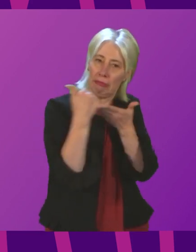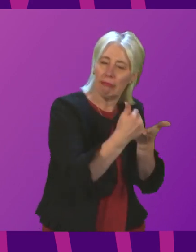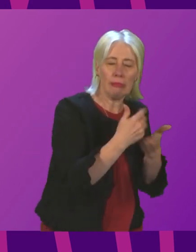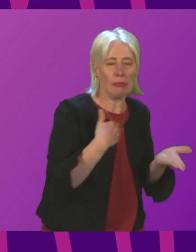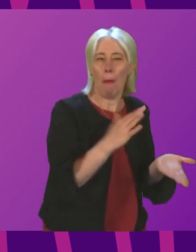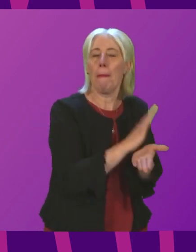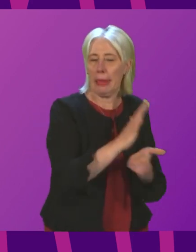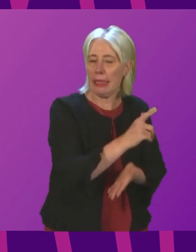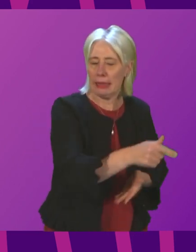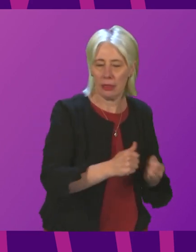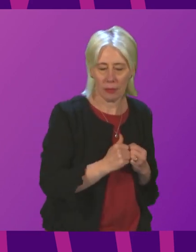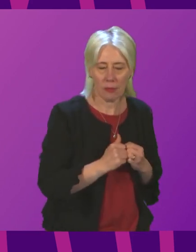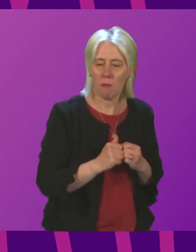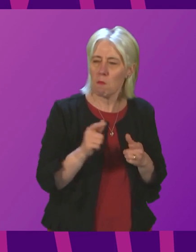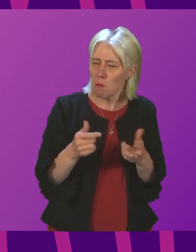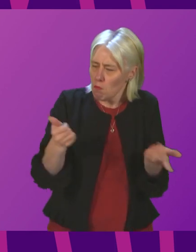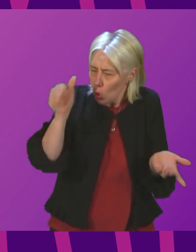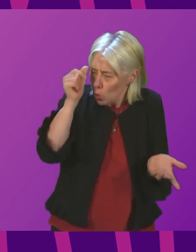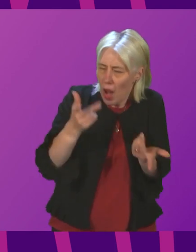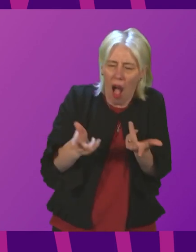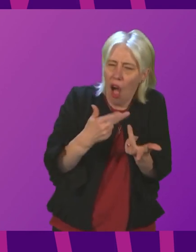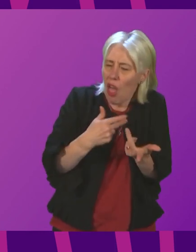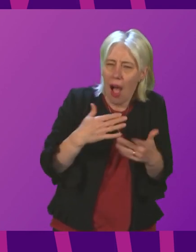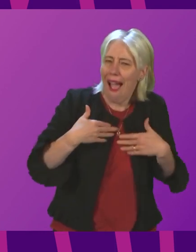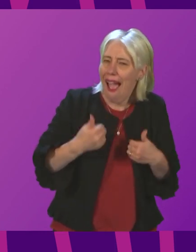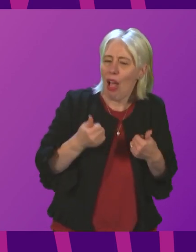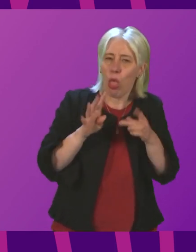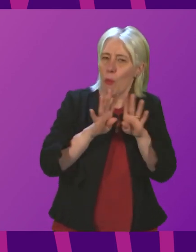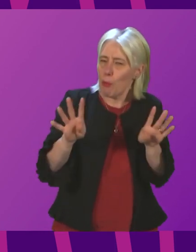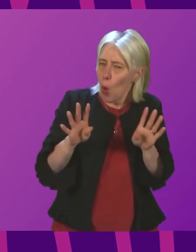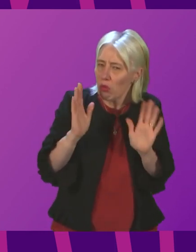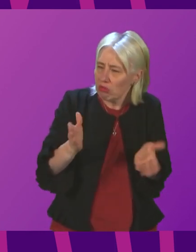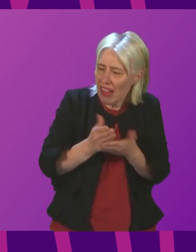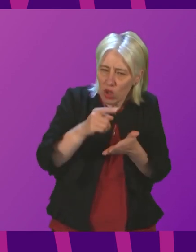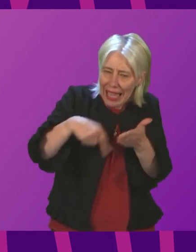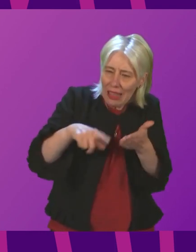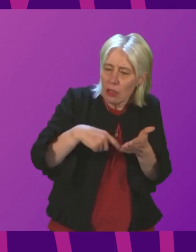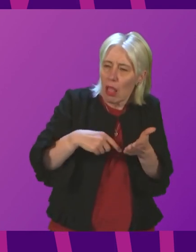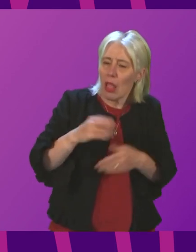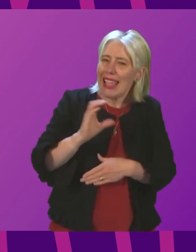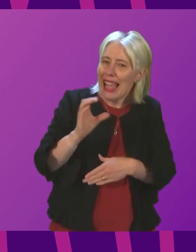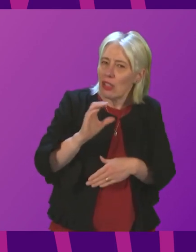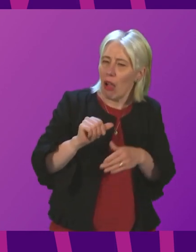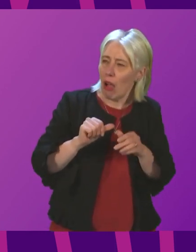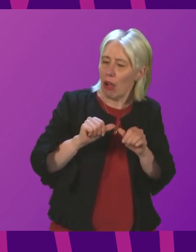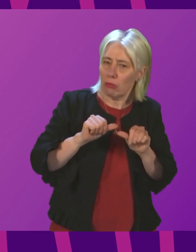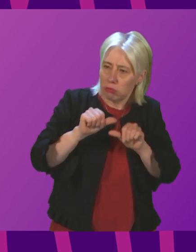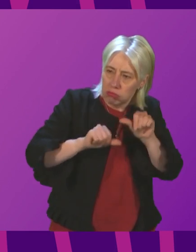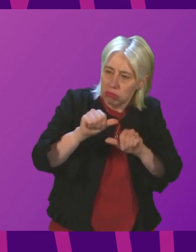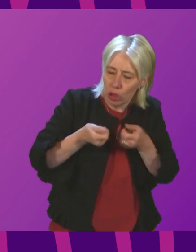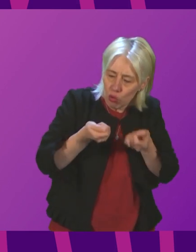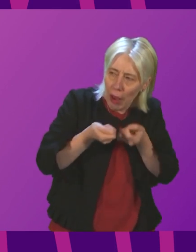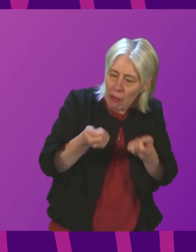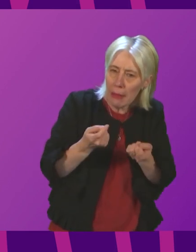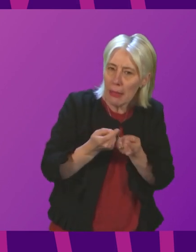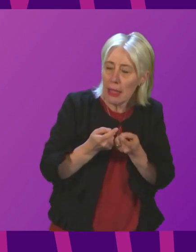Is he aware of any other health board having to cancel cancer procedures? And can he advise us whether